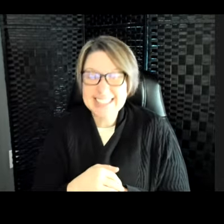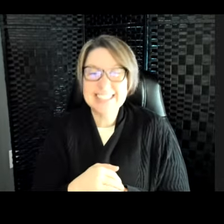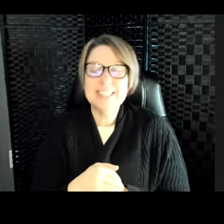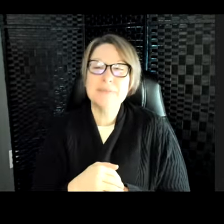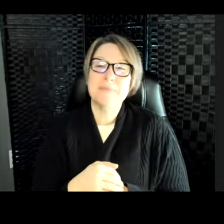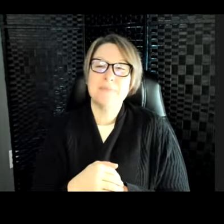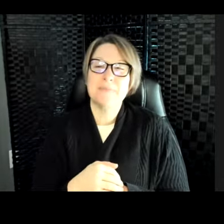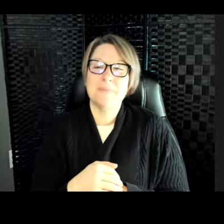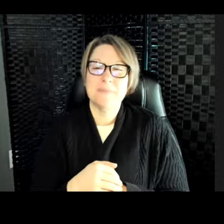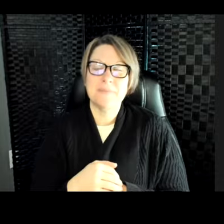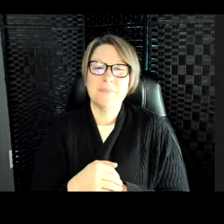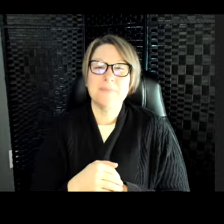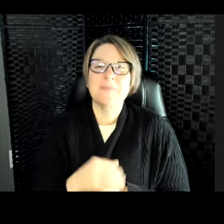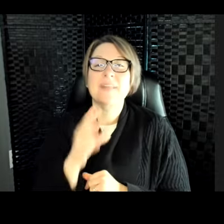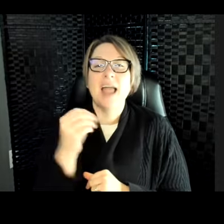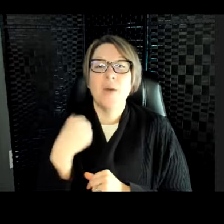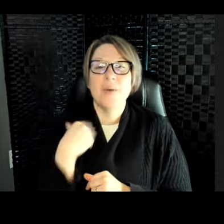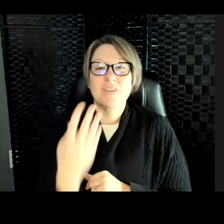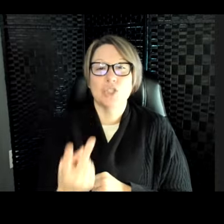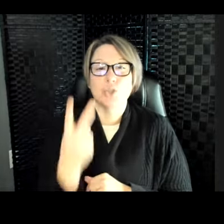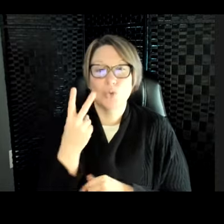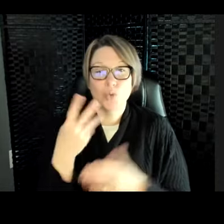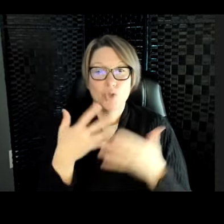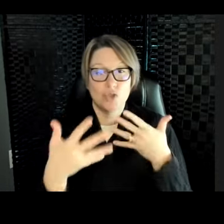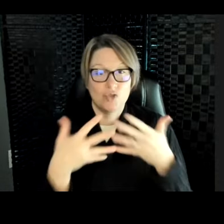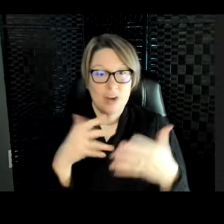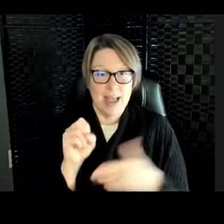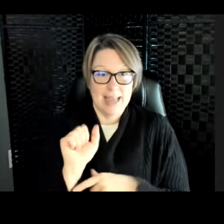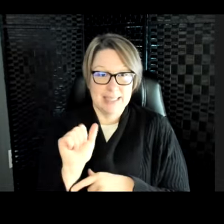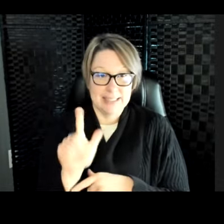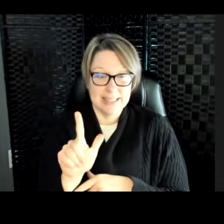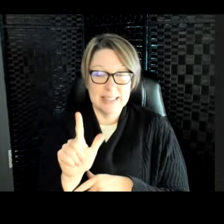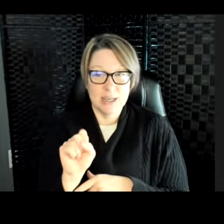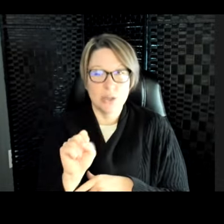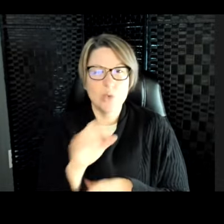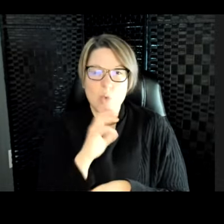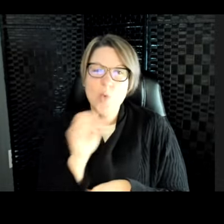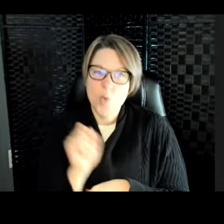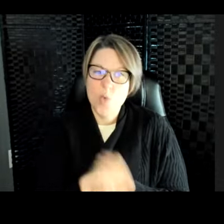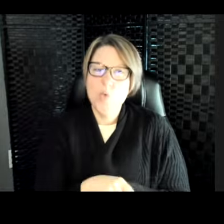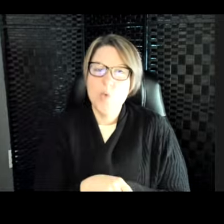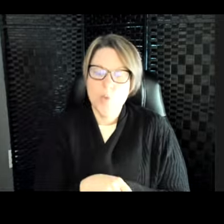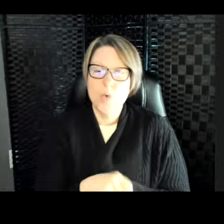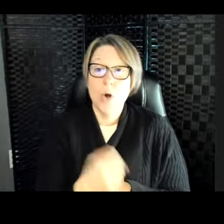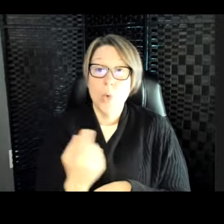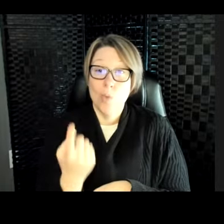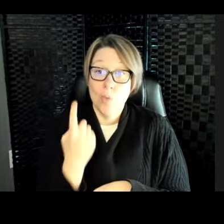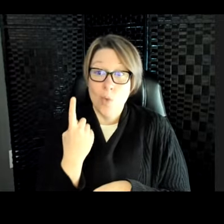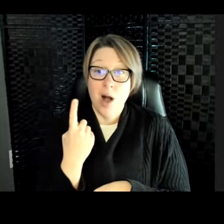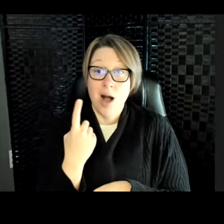And we have two gray seals who are really old. And one of them actually worked with the United